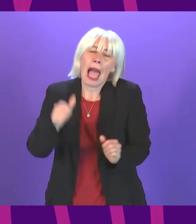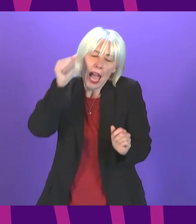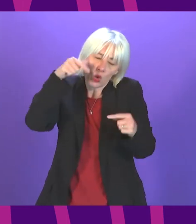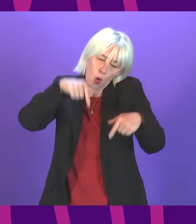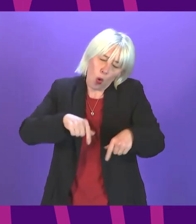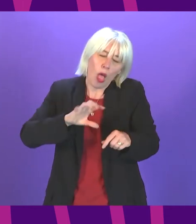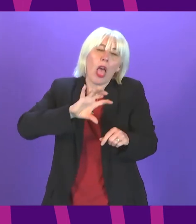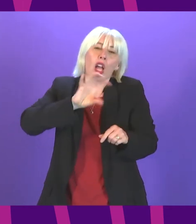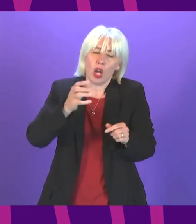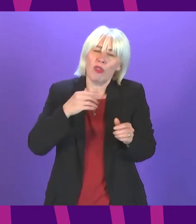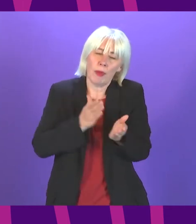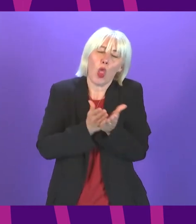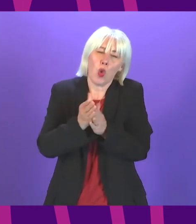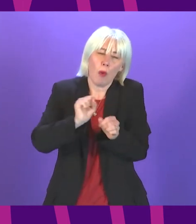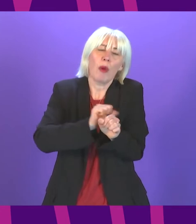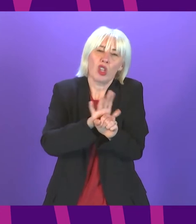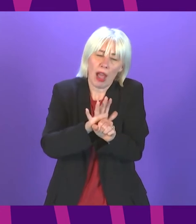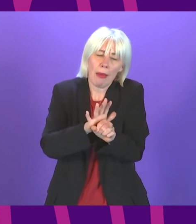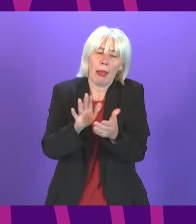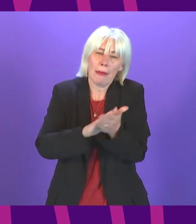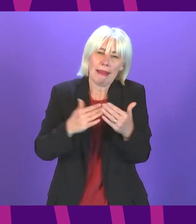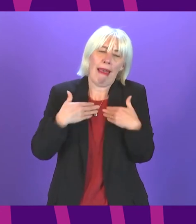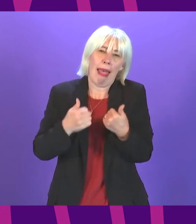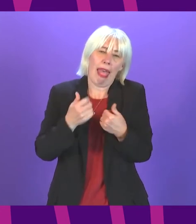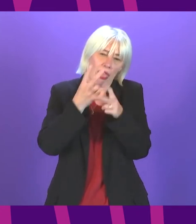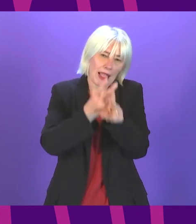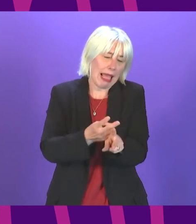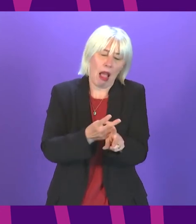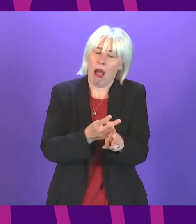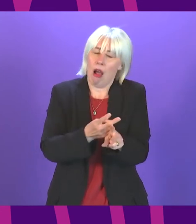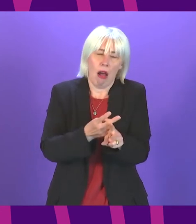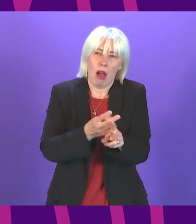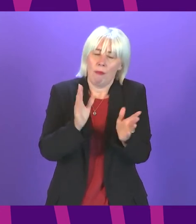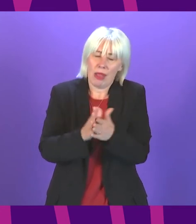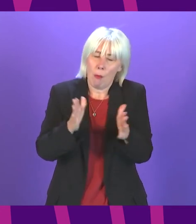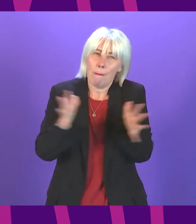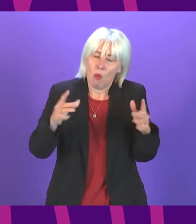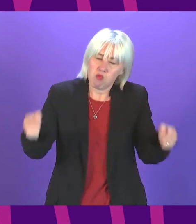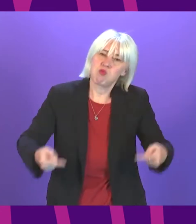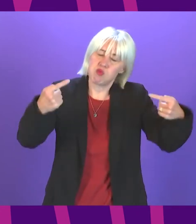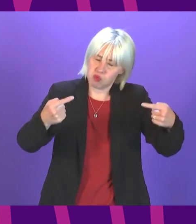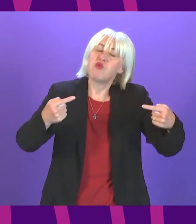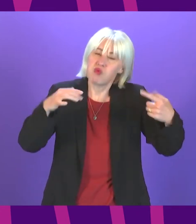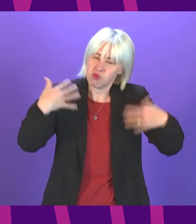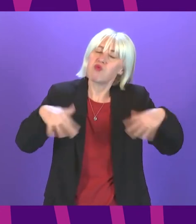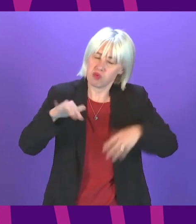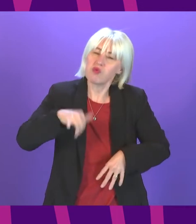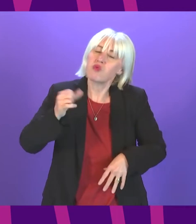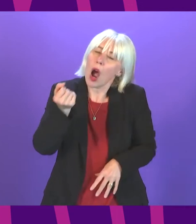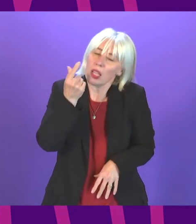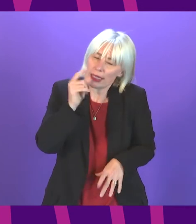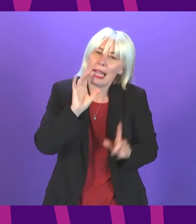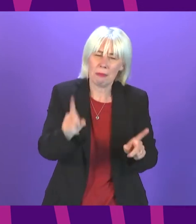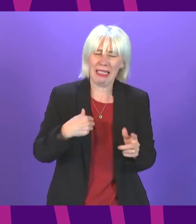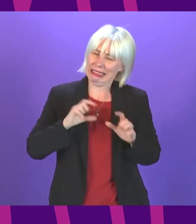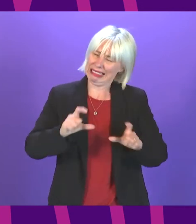country has been gripped by the pandemic ensuring our health care system is match fit will be one of the greatest challenges any government will face however I remain